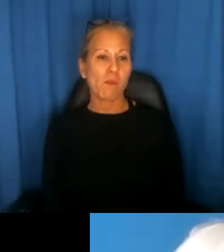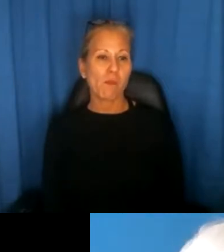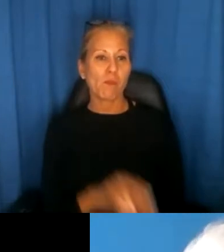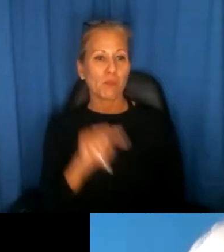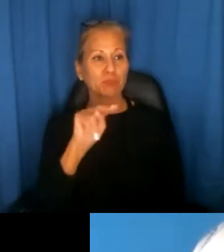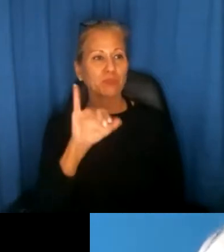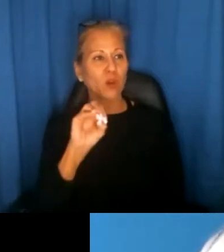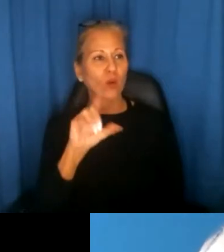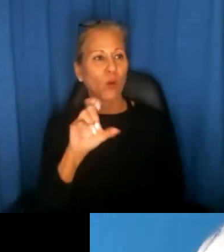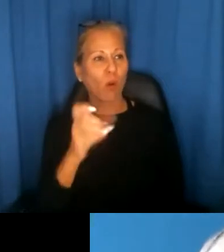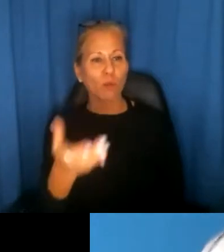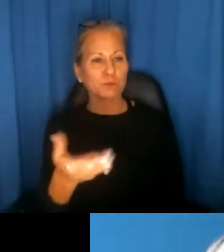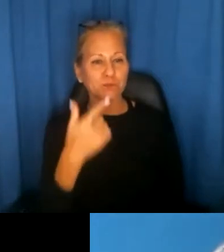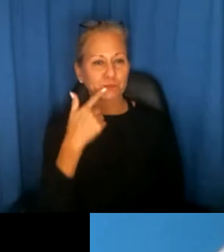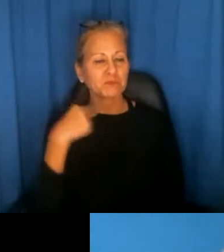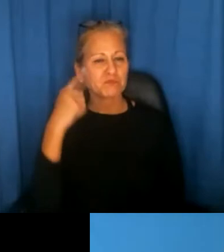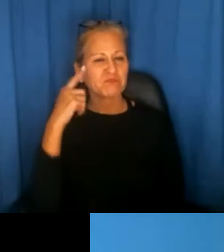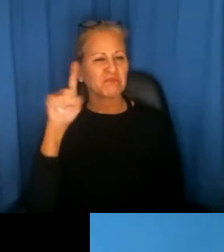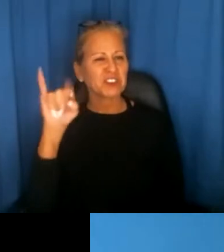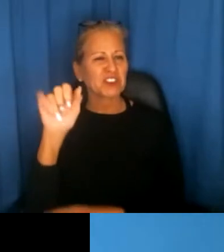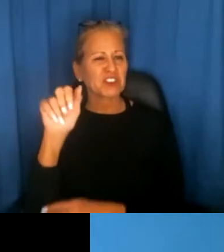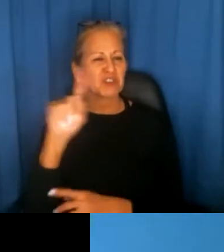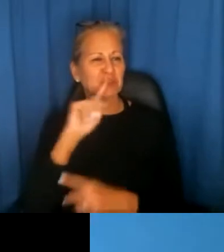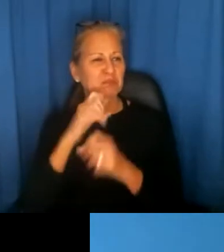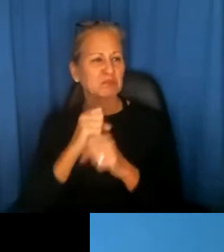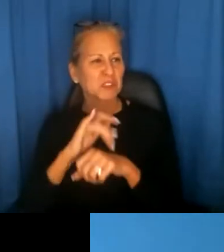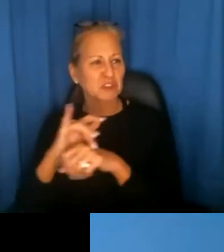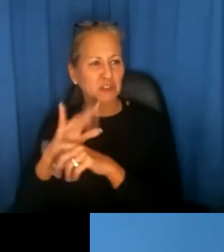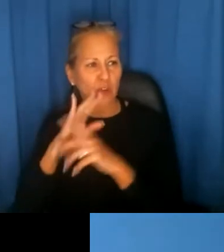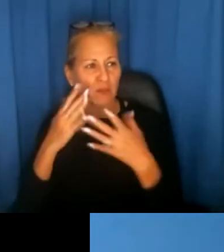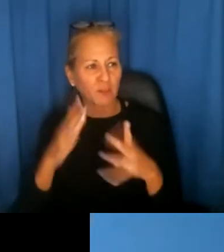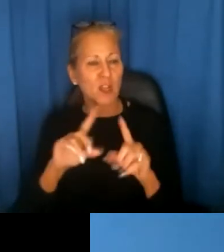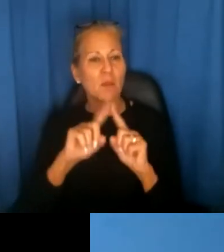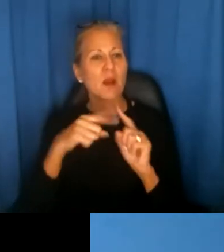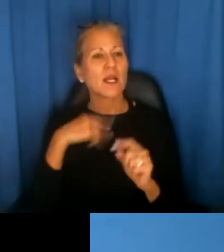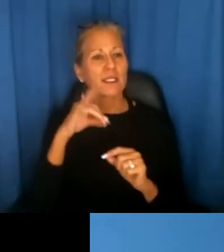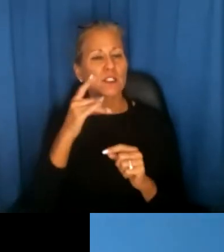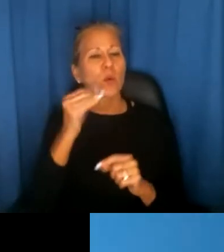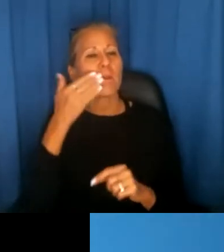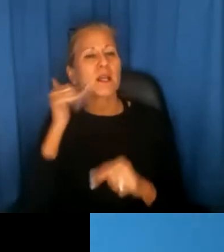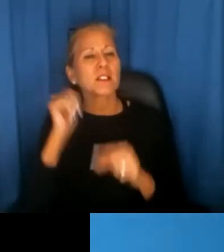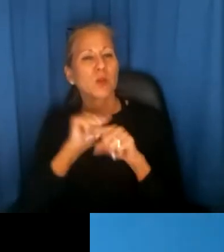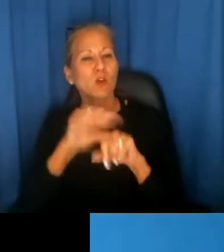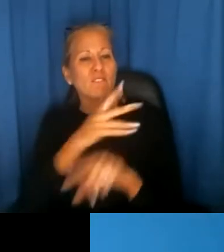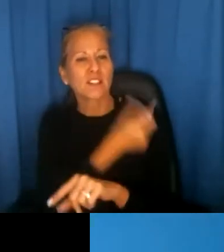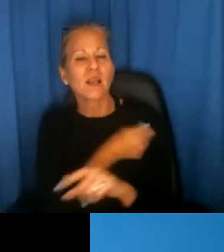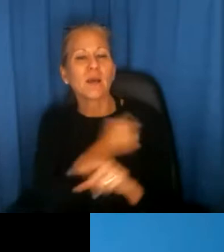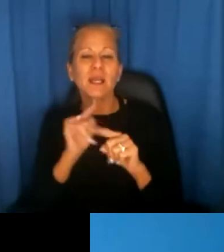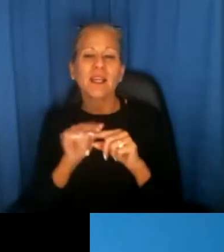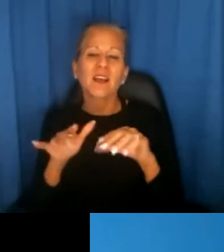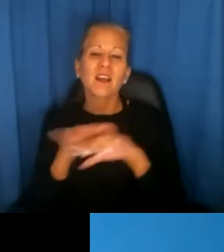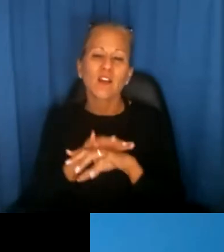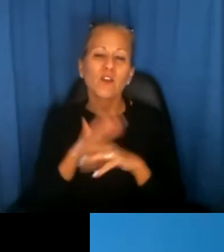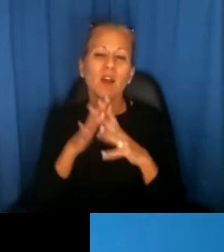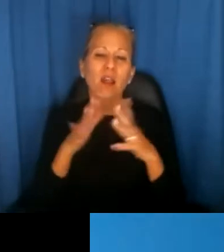Sure. You know, I think Janine pretty well covered it. I know we did do a best practice on vaccinations, but it covered a lot of